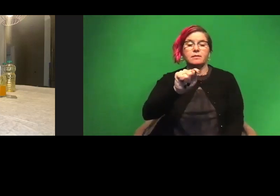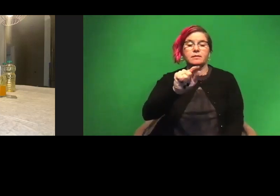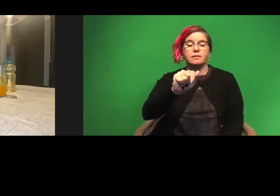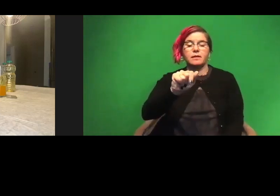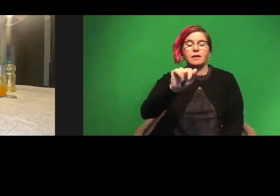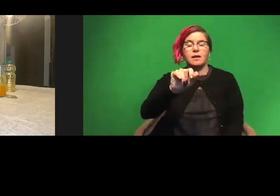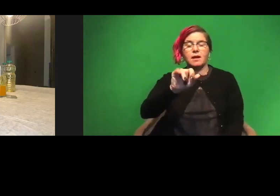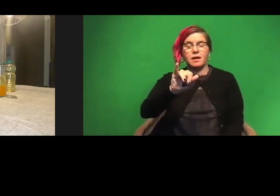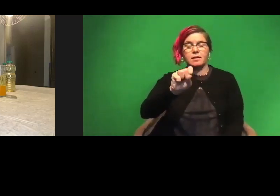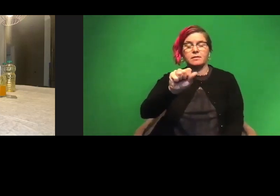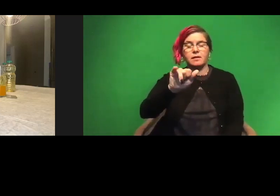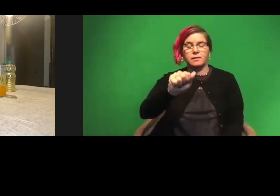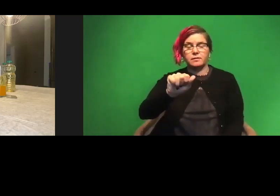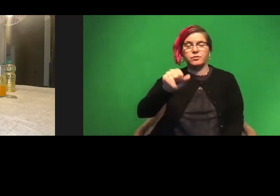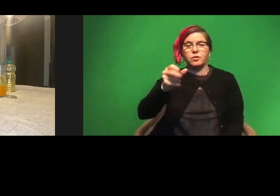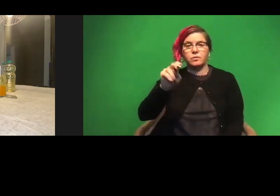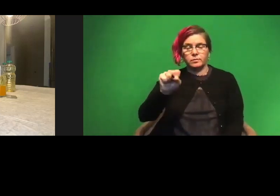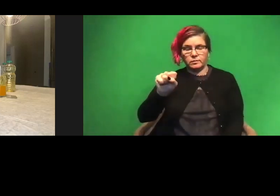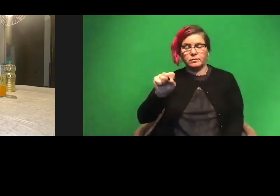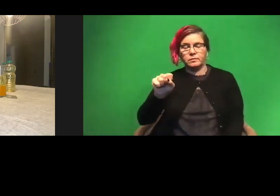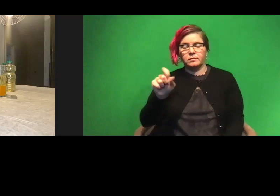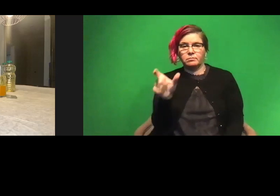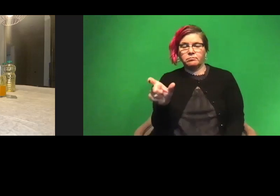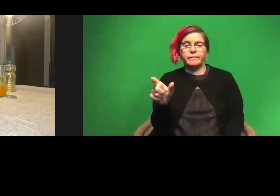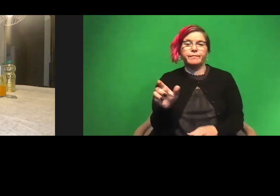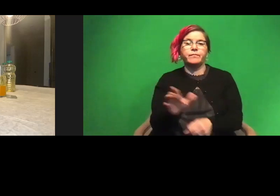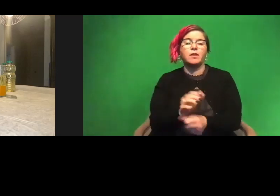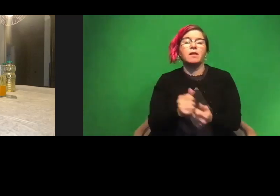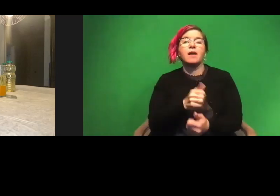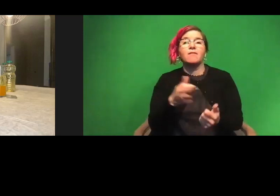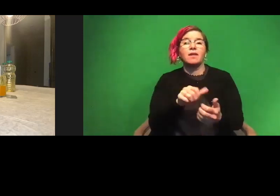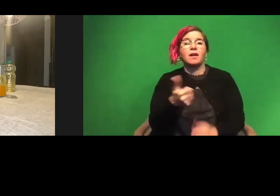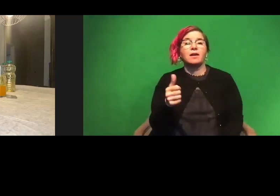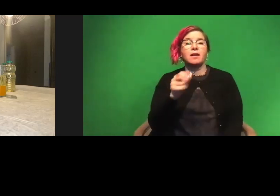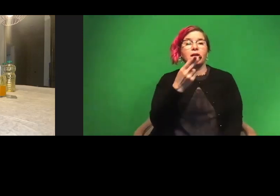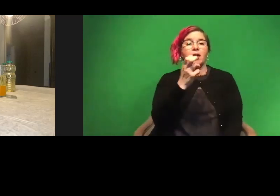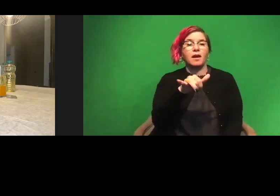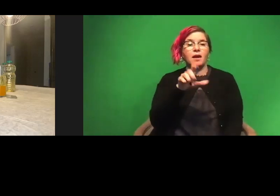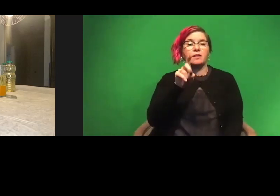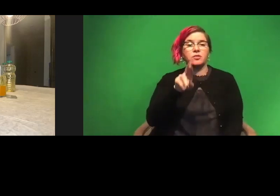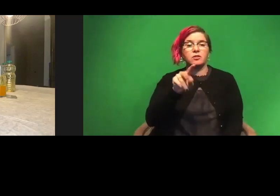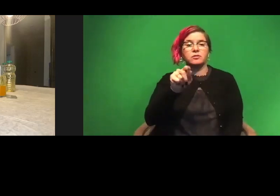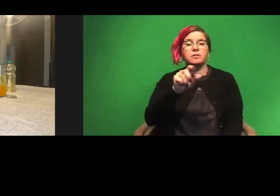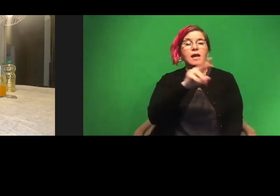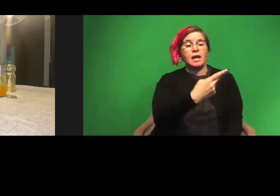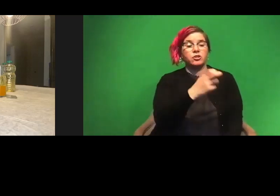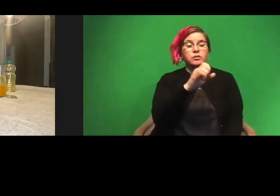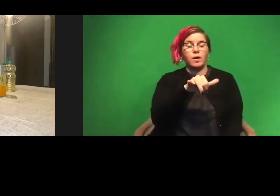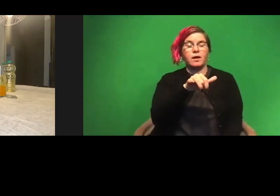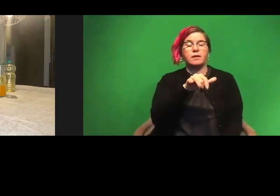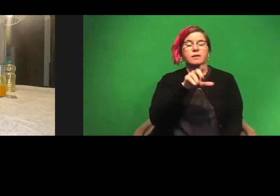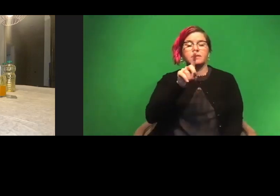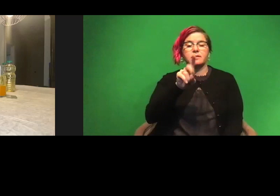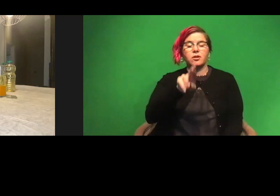-S-I-A-J-O-N-E-S. And on everything else, I am HeyDrTay, H-E-Y-D